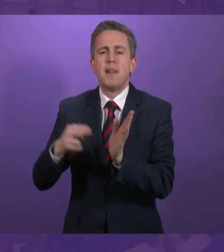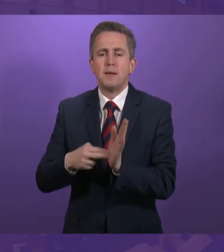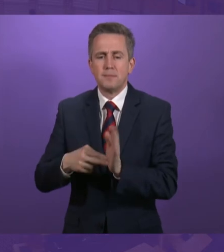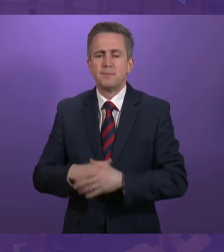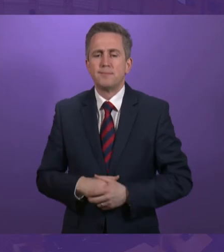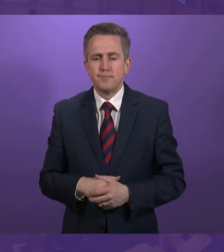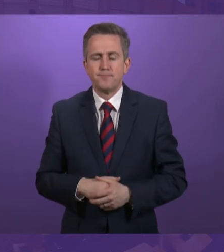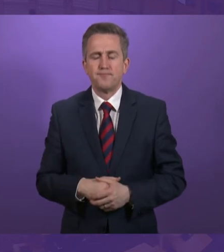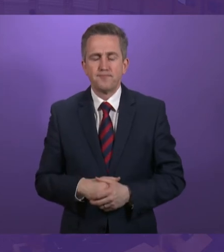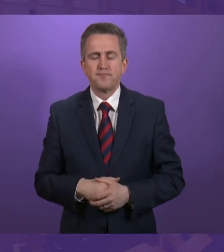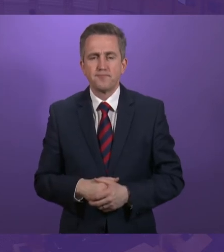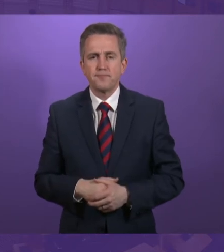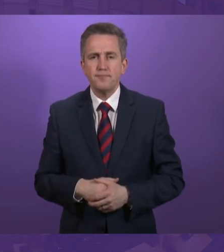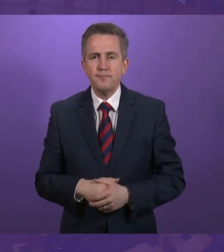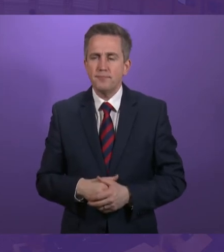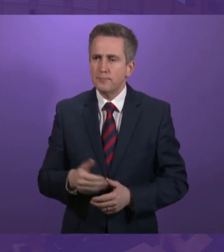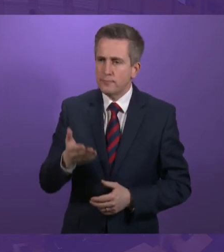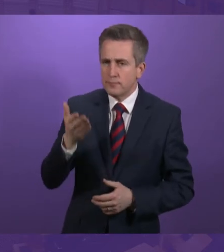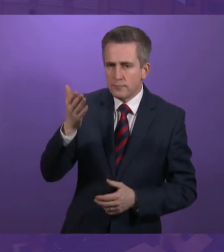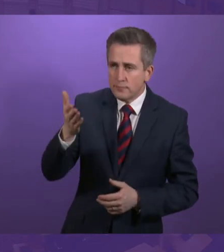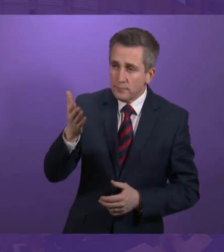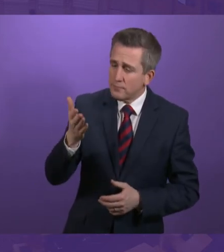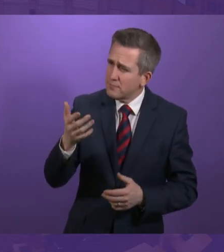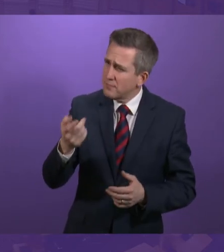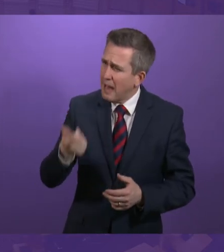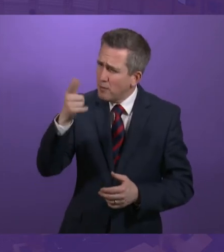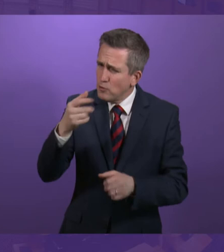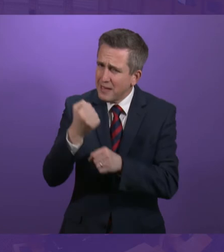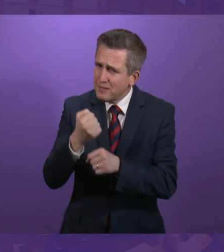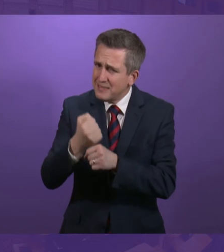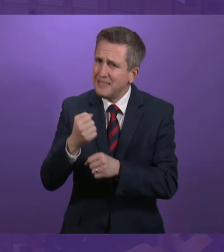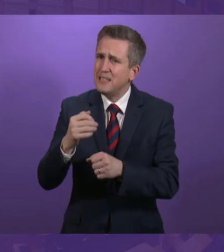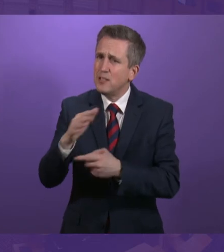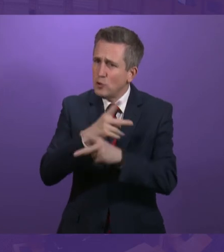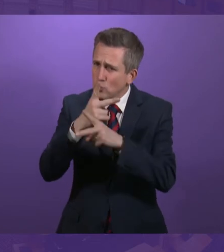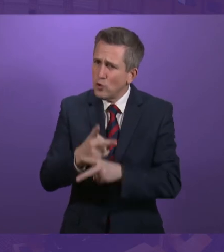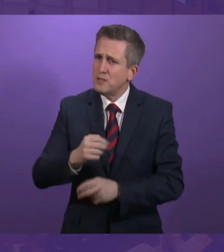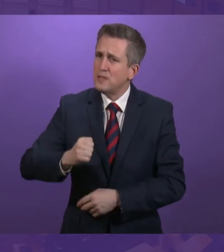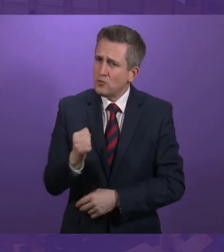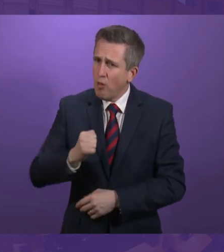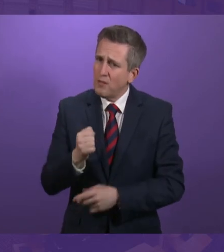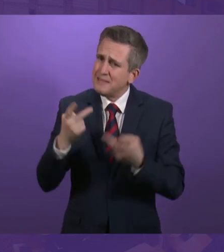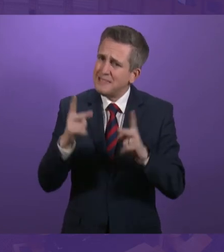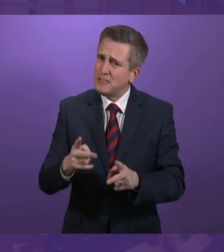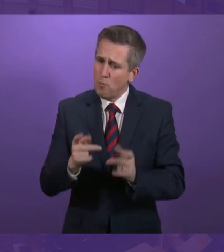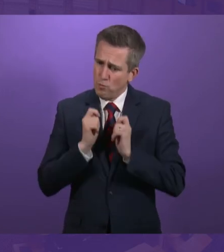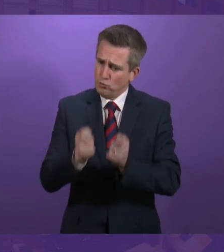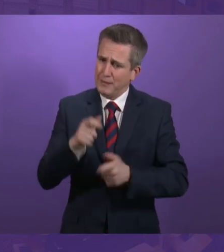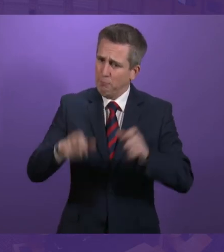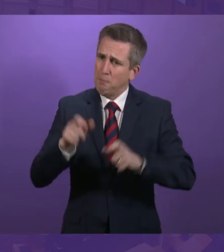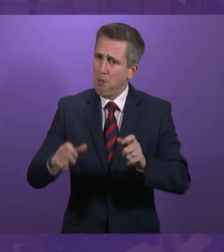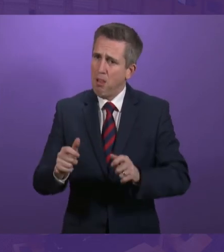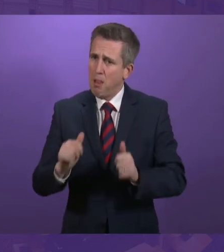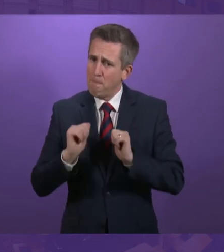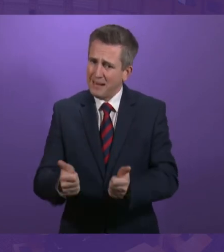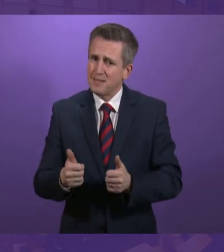Obsiding Officer, how can the Cabinet Secretary guarantee that the Scottish Social Security system will treat people with disabilities differently and challenge